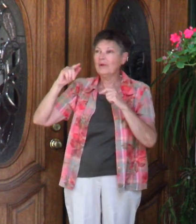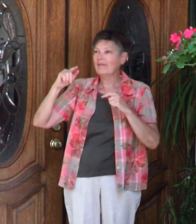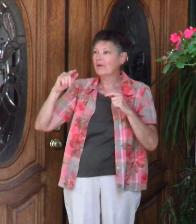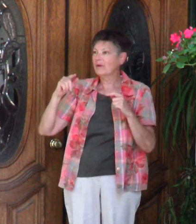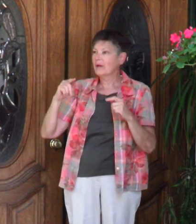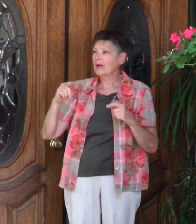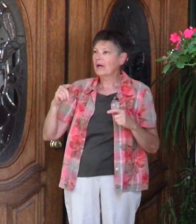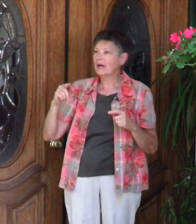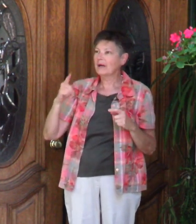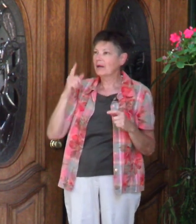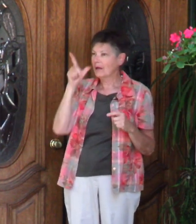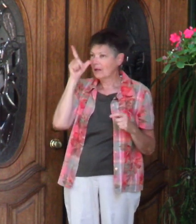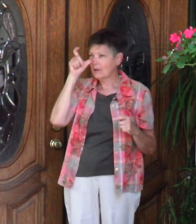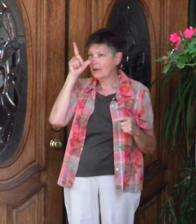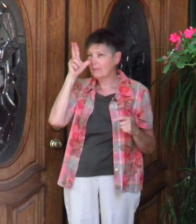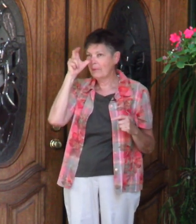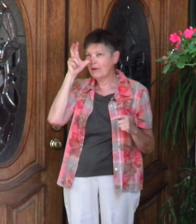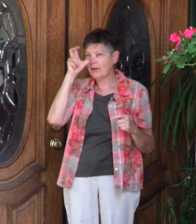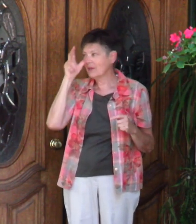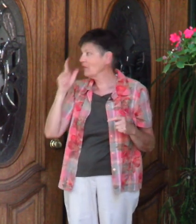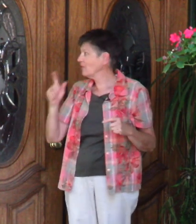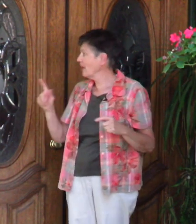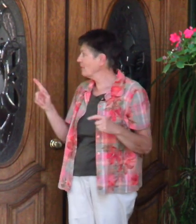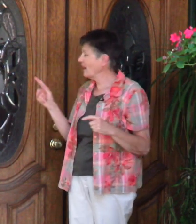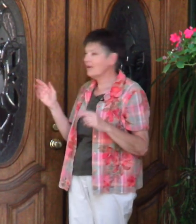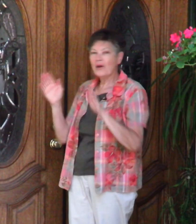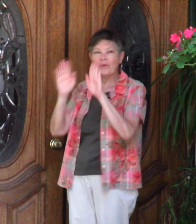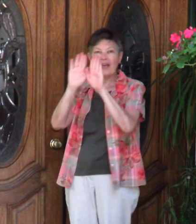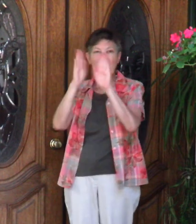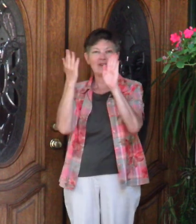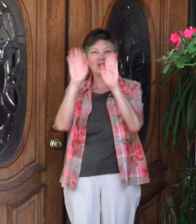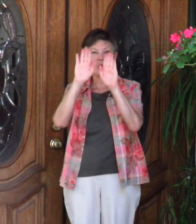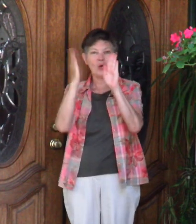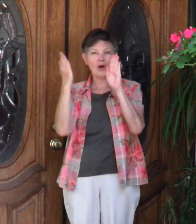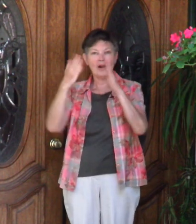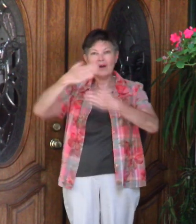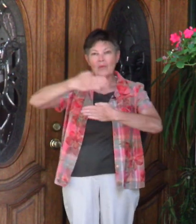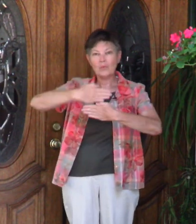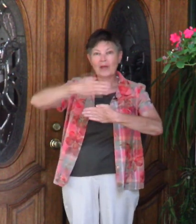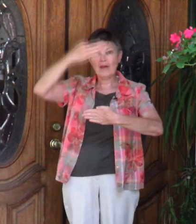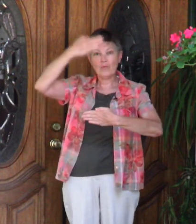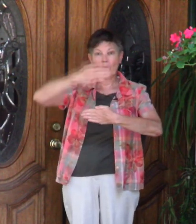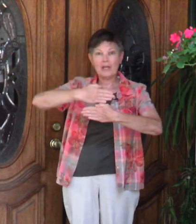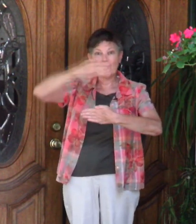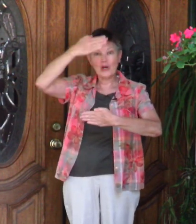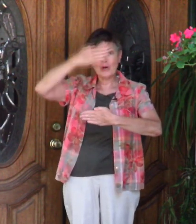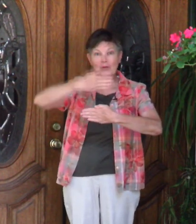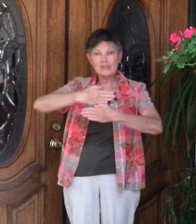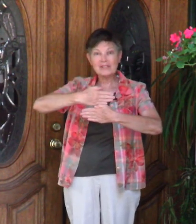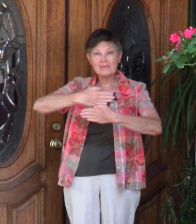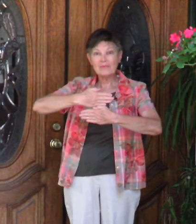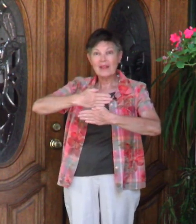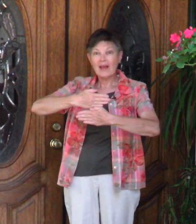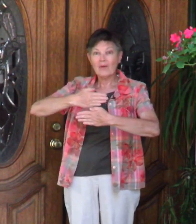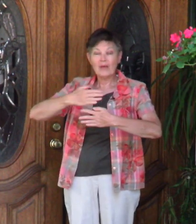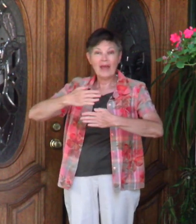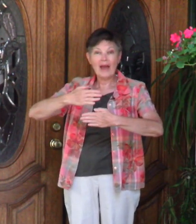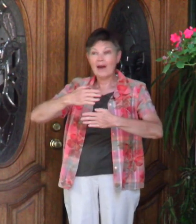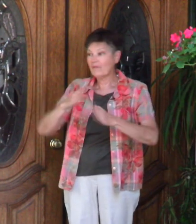we have a bug right there flying around. We have a door. We have windows. We have